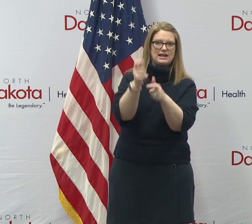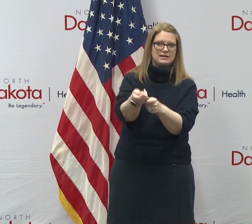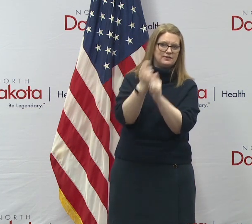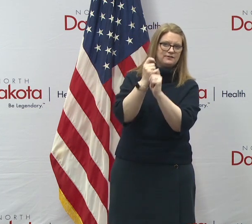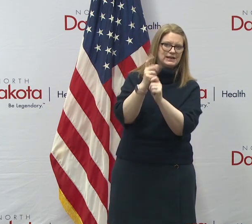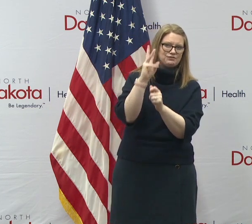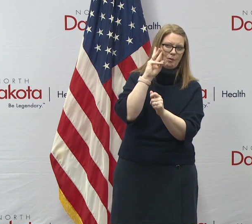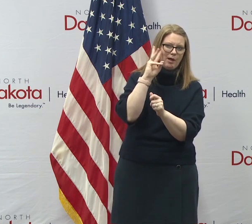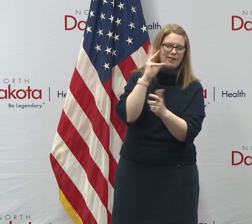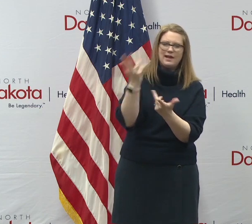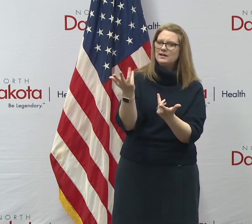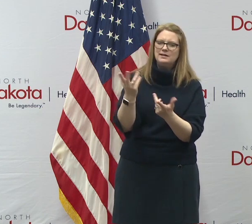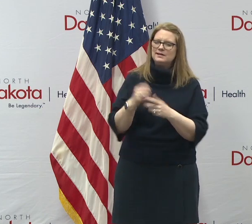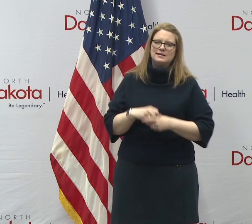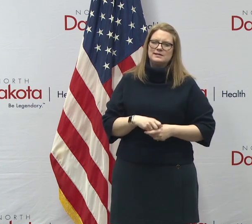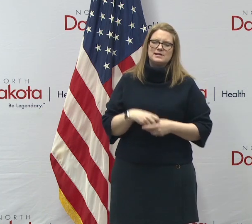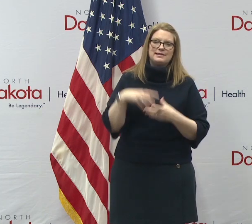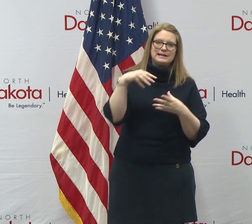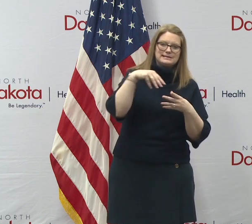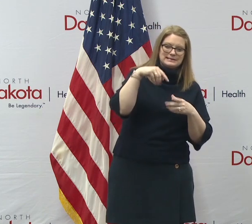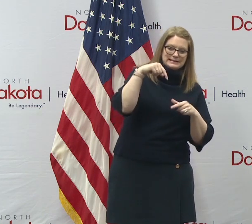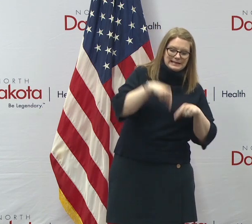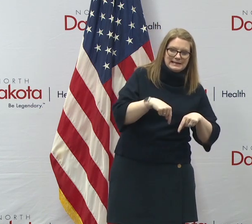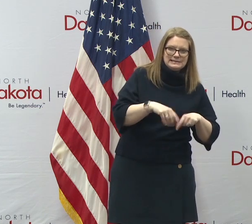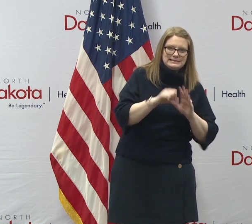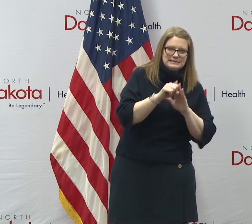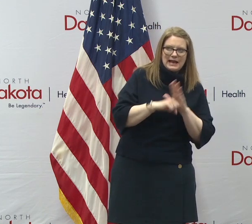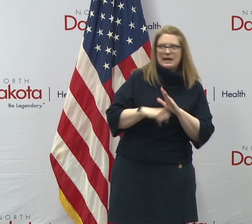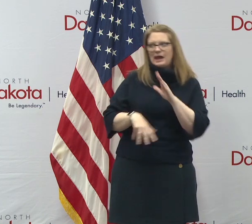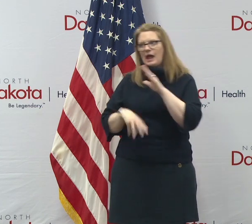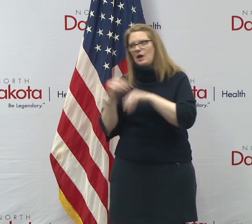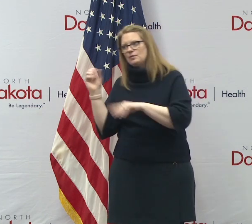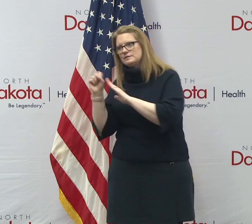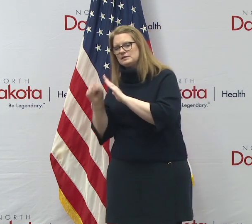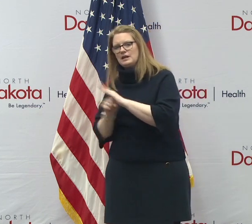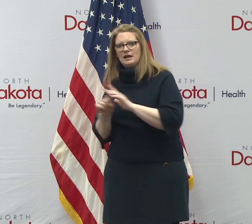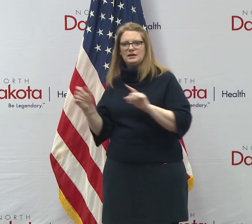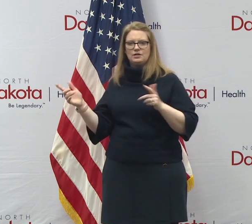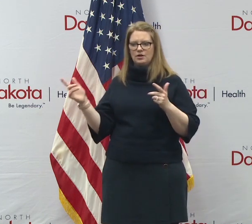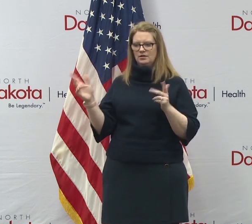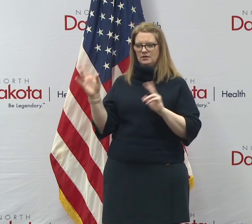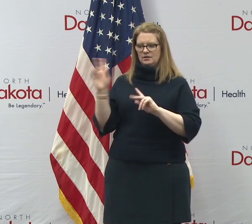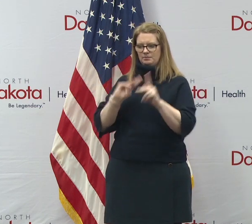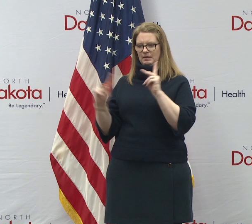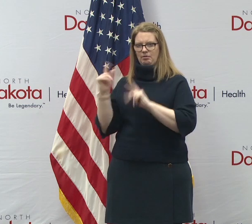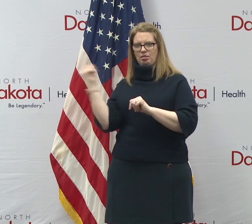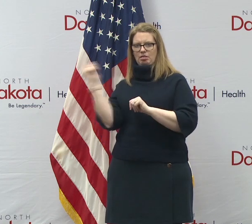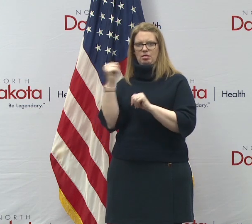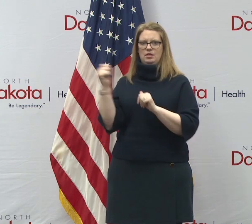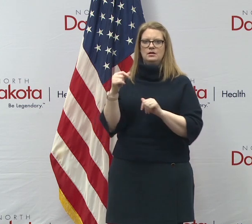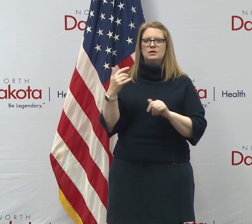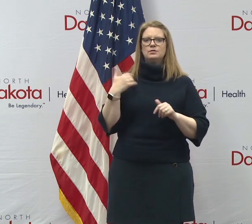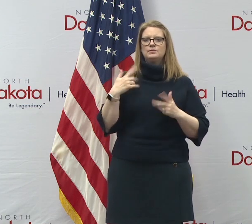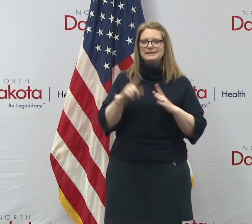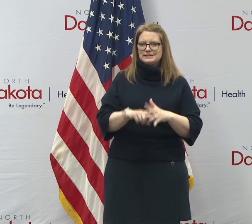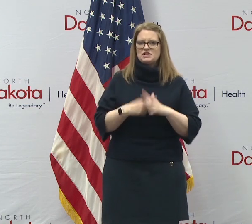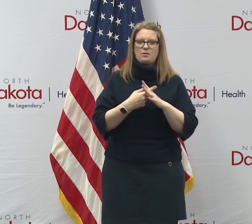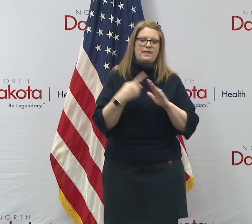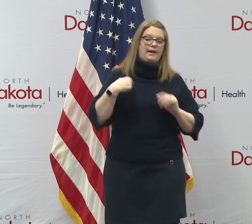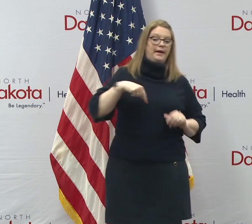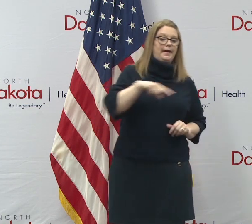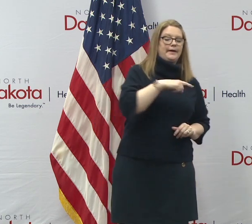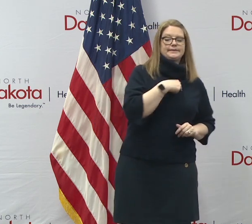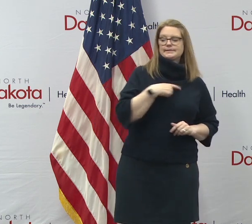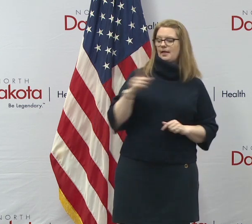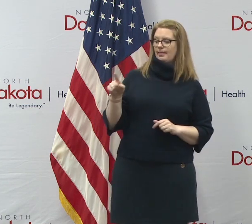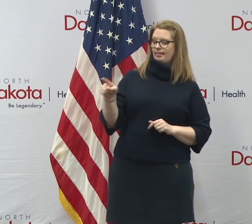so it's this in-state out-of-state thing. And during a time of crisis, uh, we start getting labels for us and them. Uh, and we have